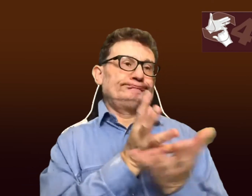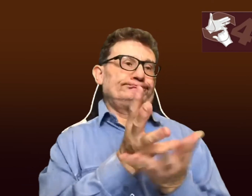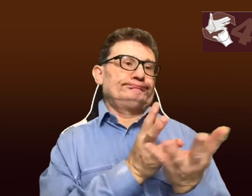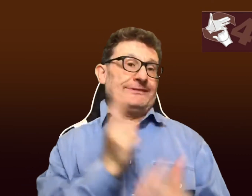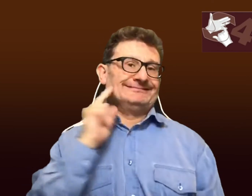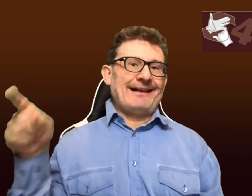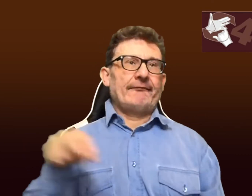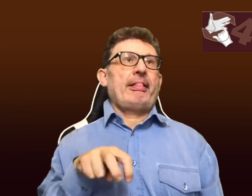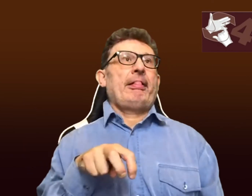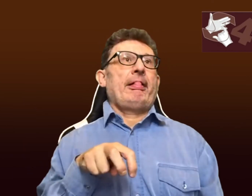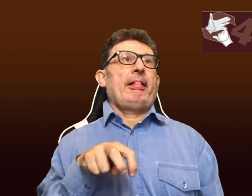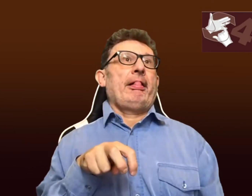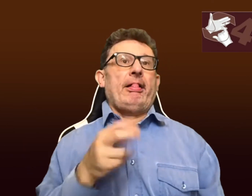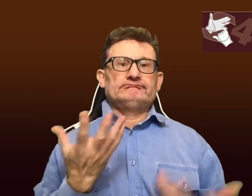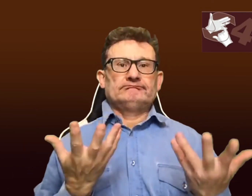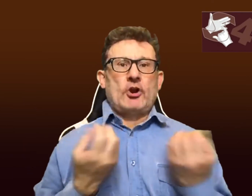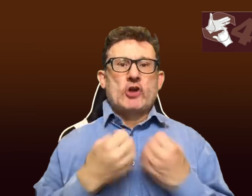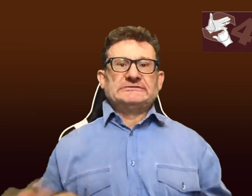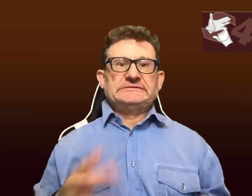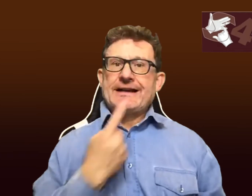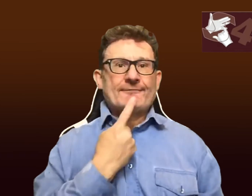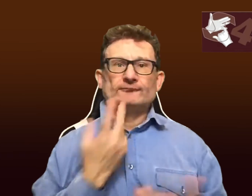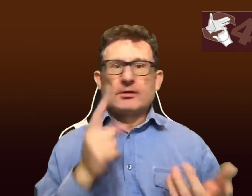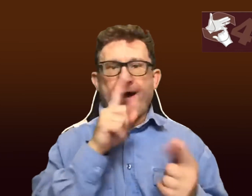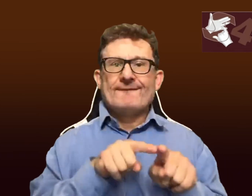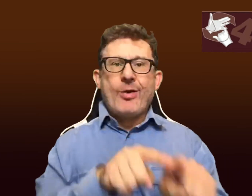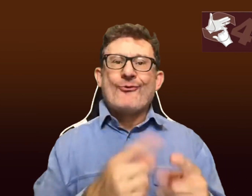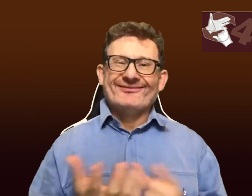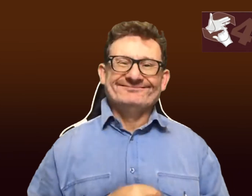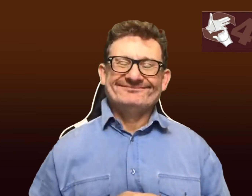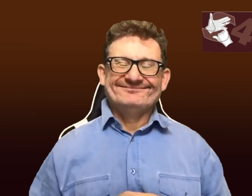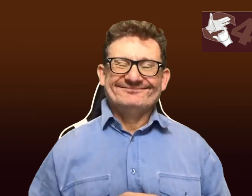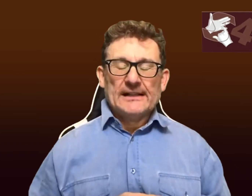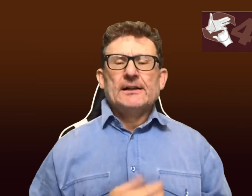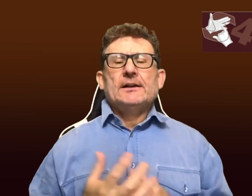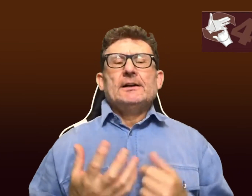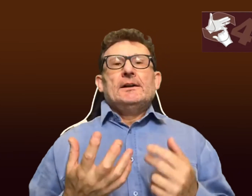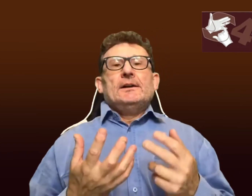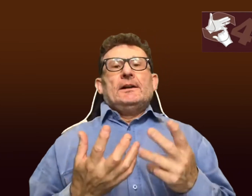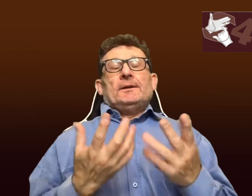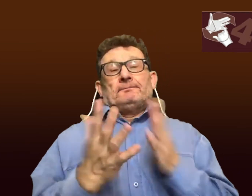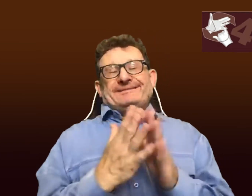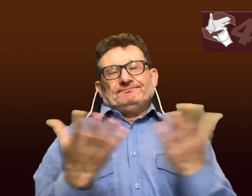You had to have a conversation. The deaf person would be left there completely lost because they can't follow what you're saying. Now,